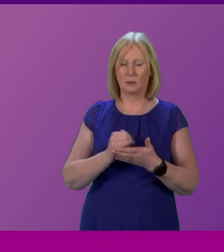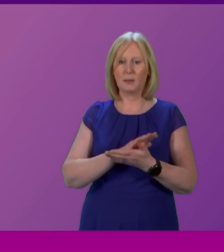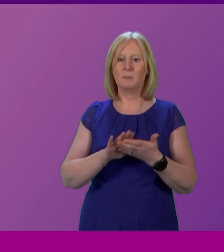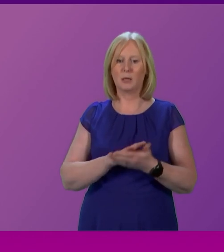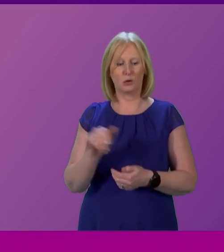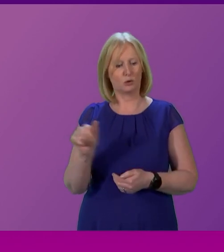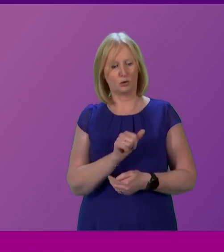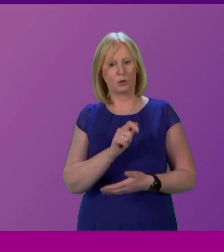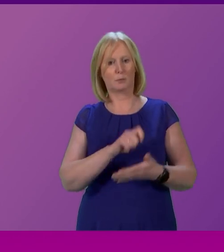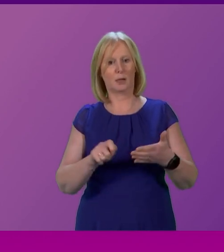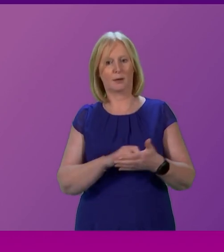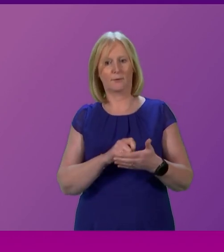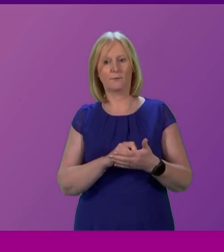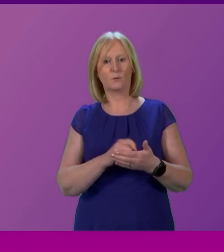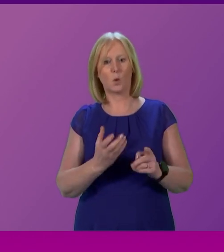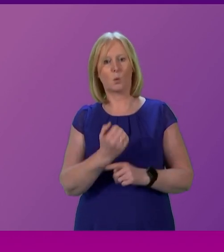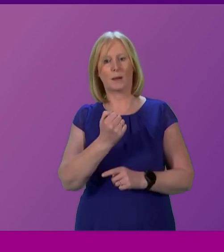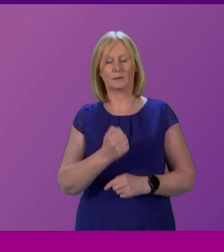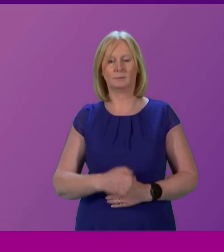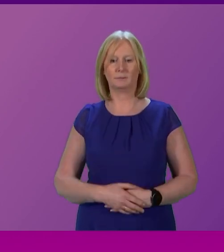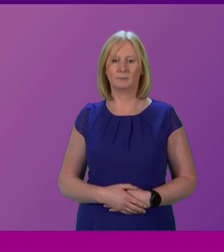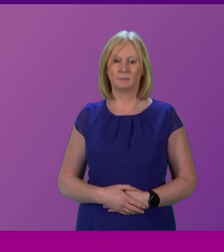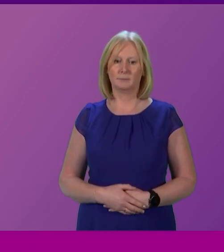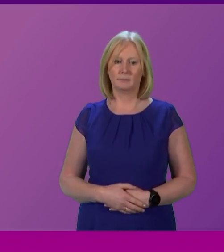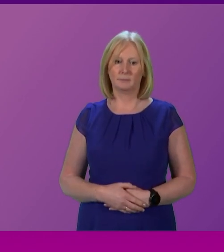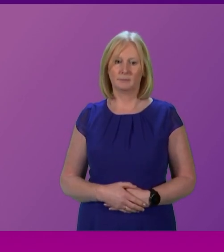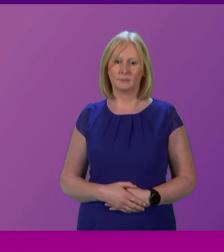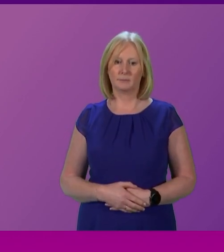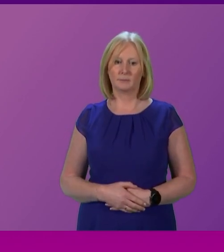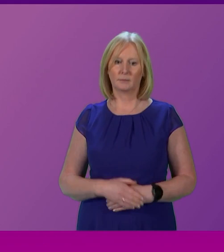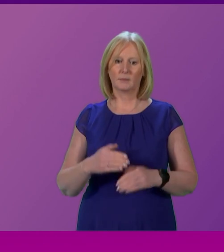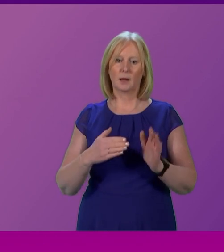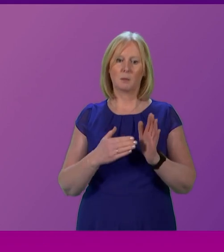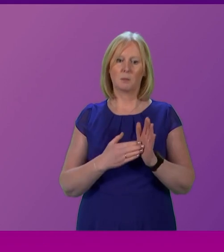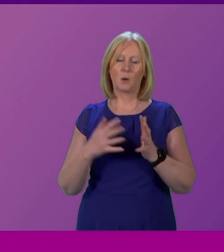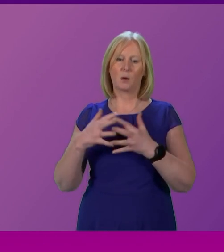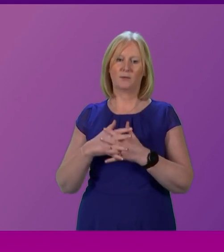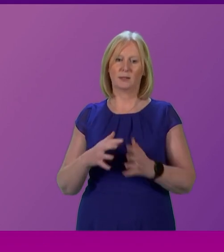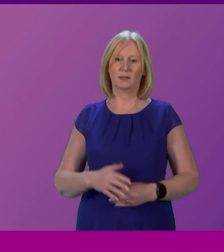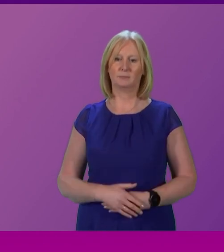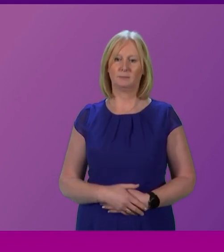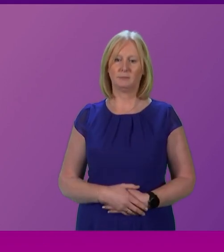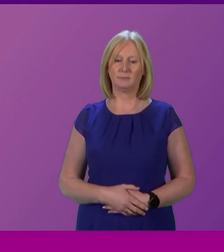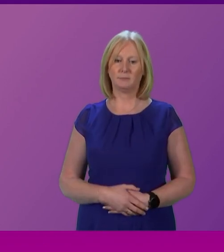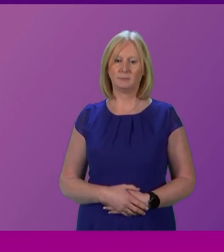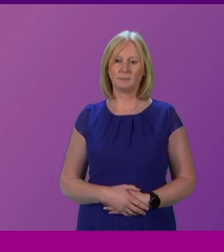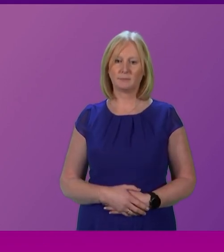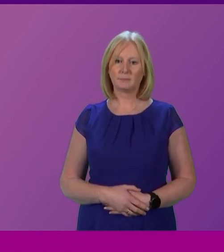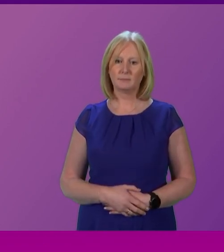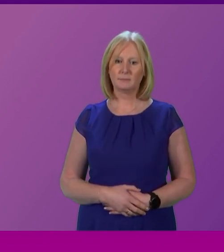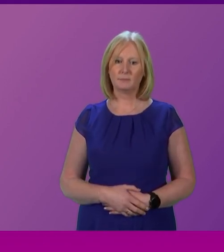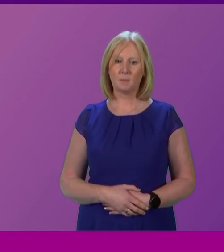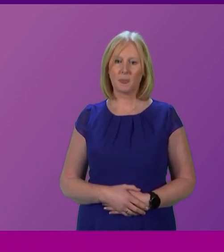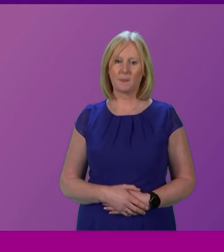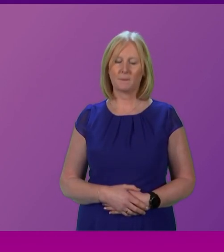than the outcome of a referendum. Thank you, Fairley. I now call Mark Whitfield to be followed by Karen Adam for up to four minutes. Mr